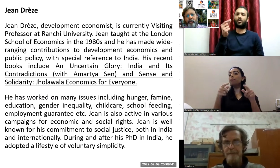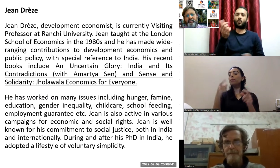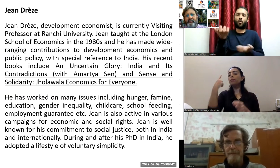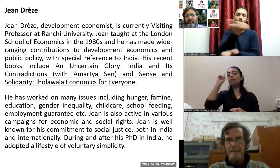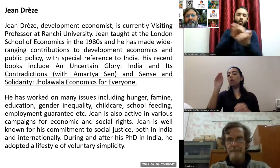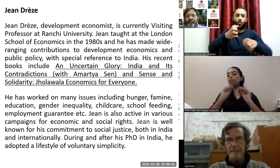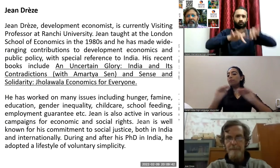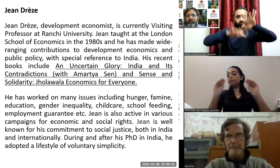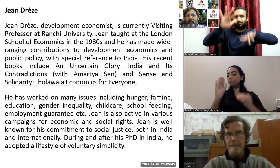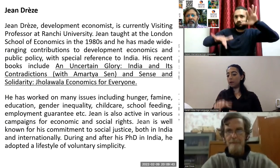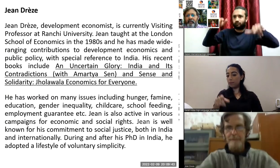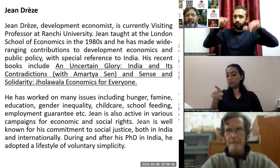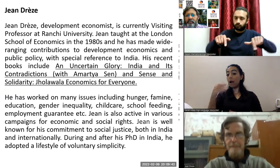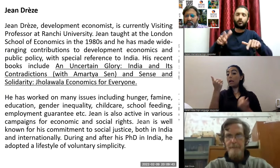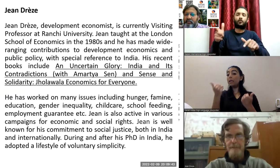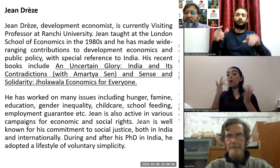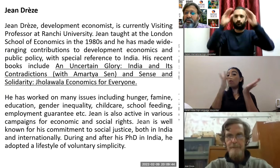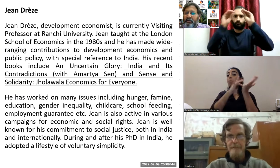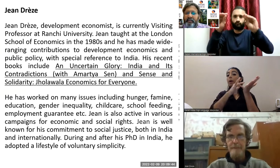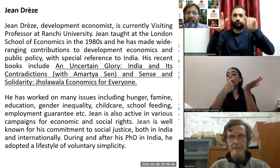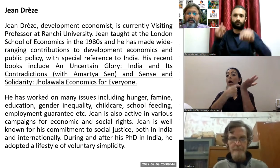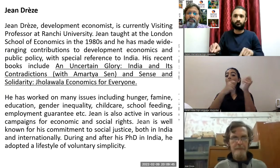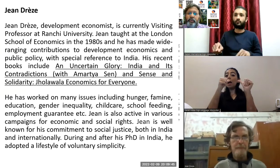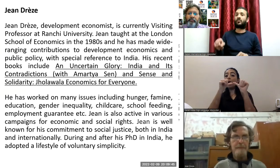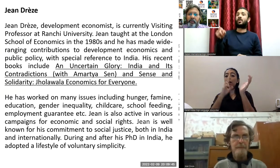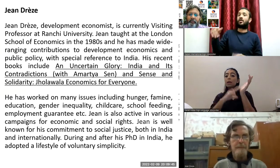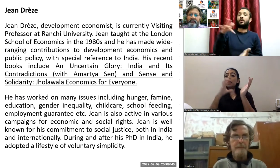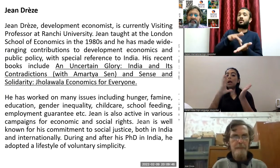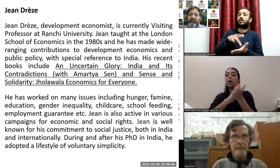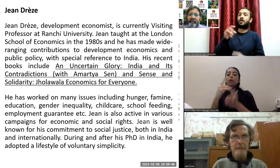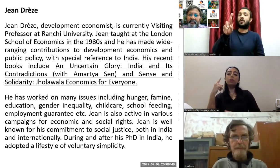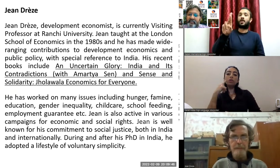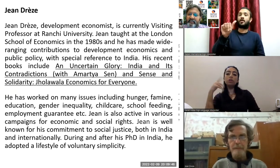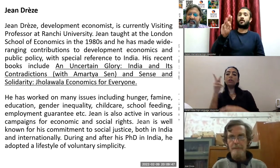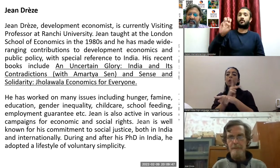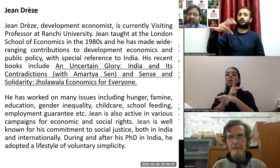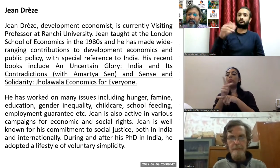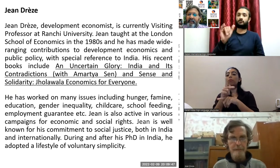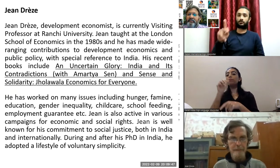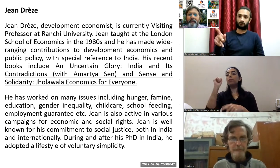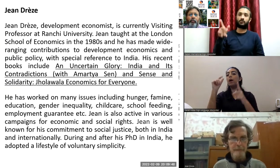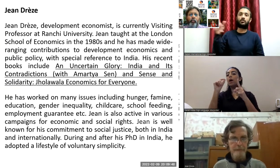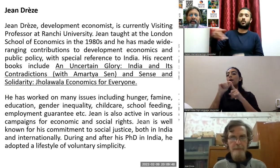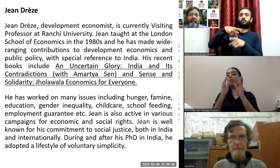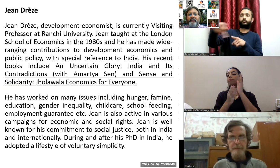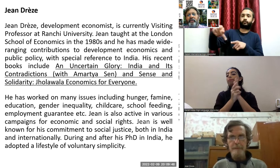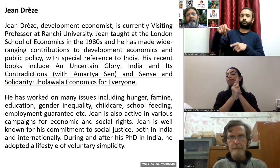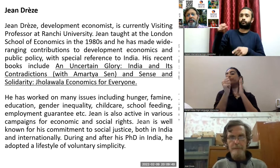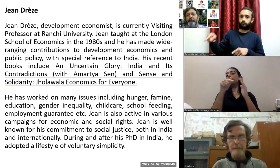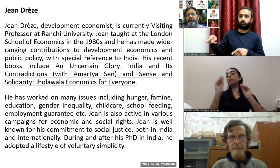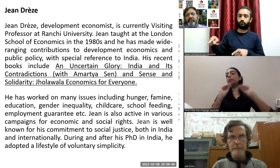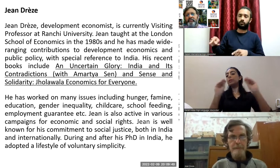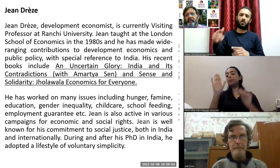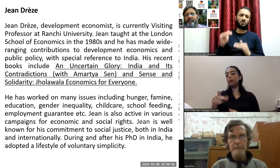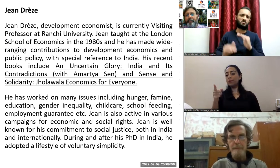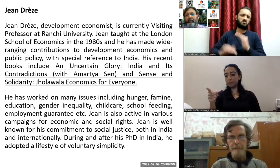rachi university john taught at the london school of economics in the 80s and he has made wide-ranging